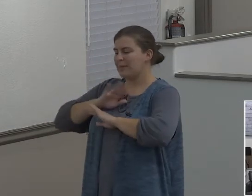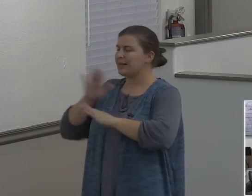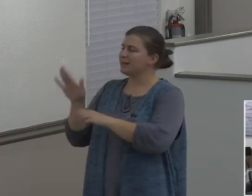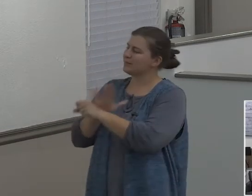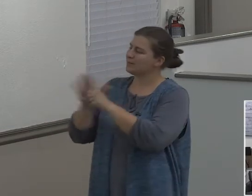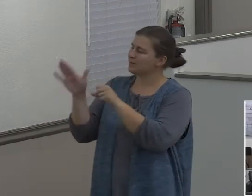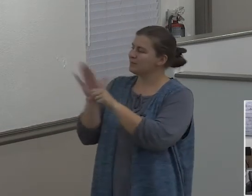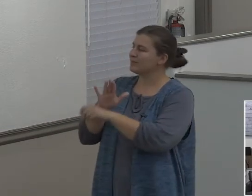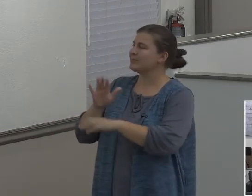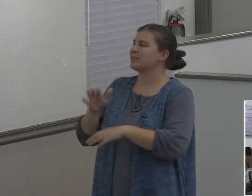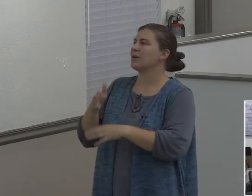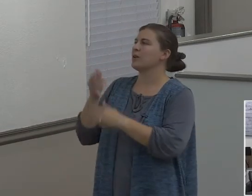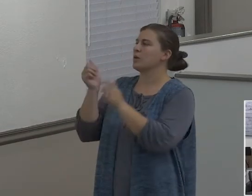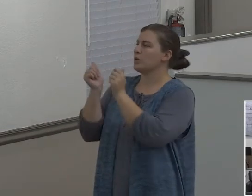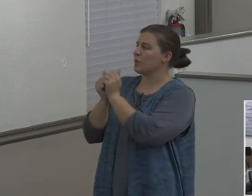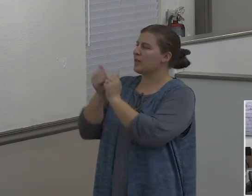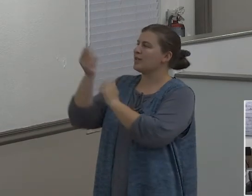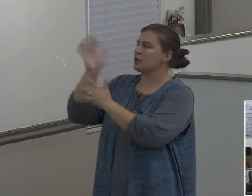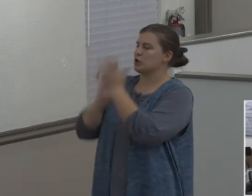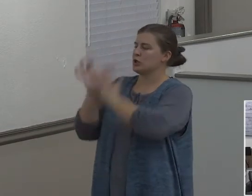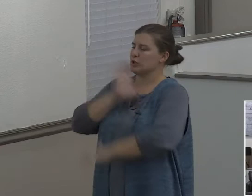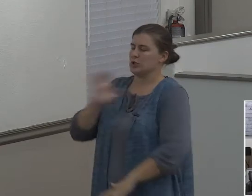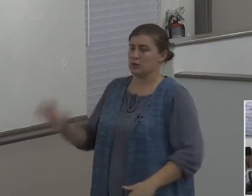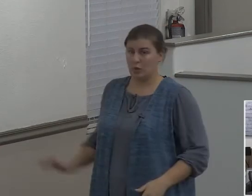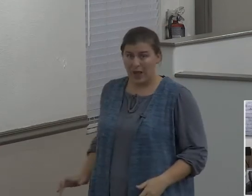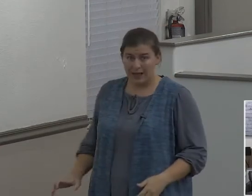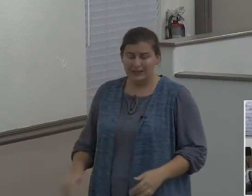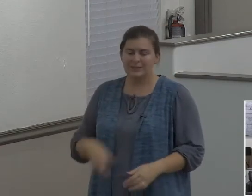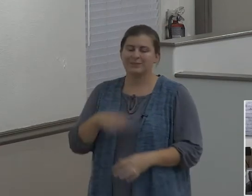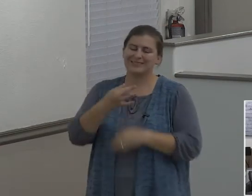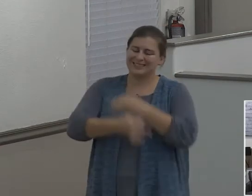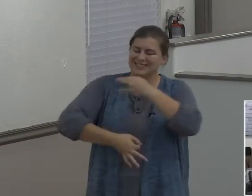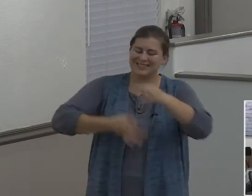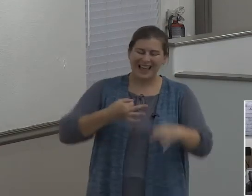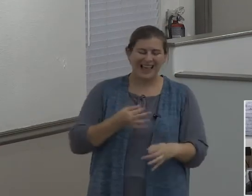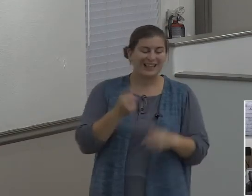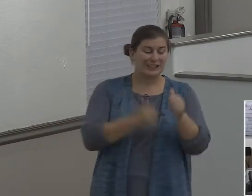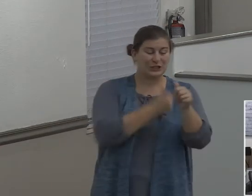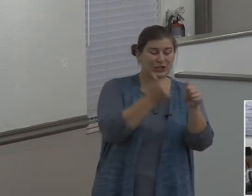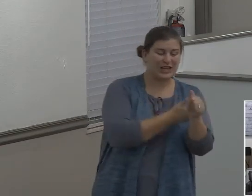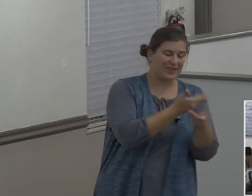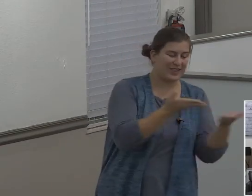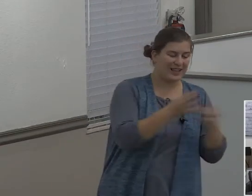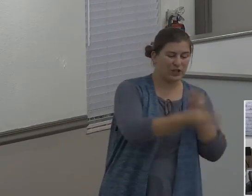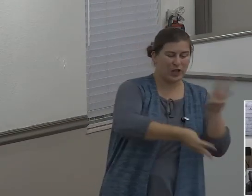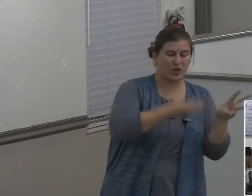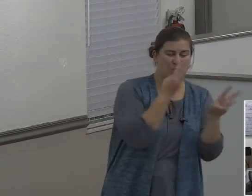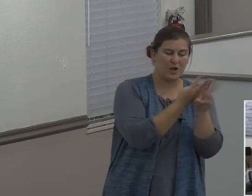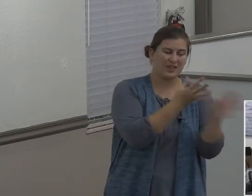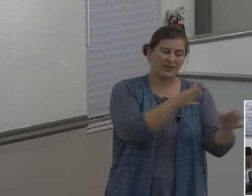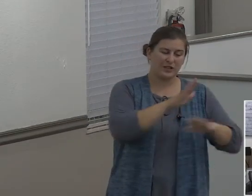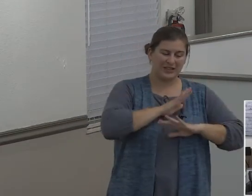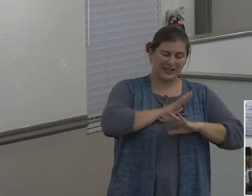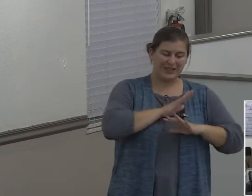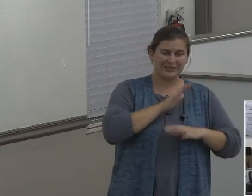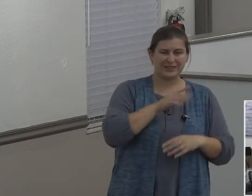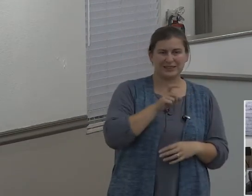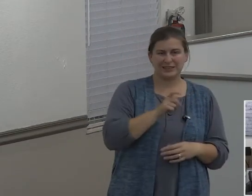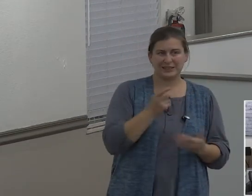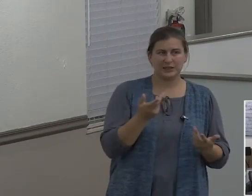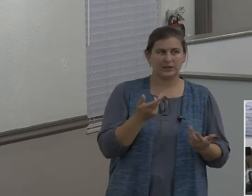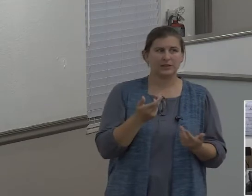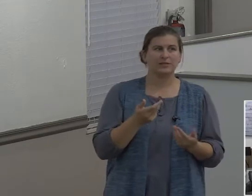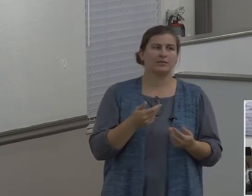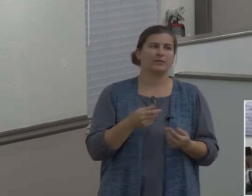in Jesus Christ, they chase after all the things of the world. Not realizing that worldliness